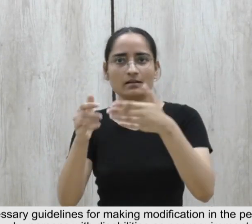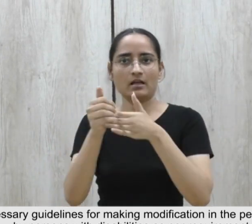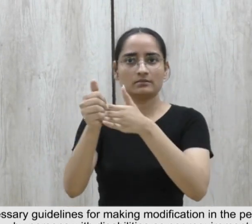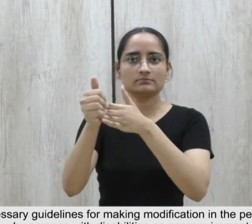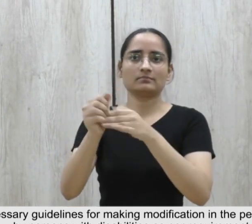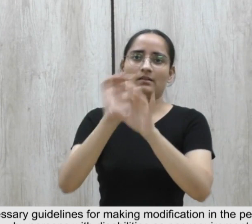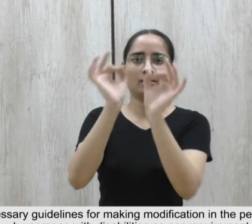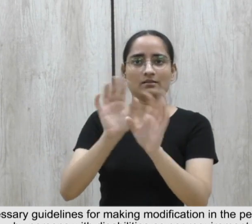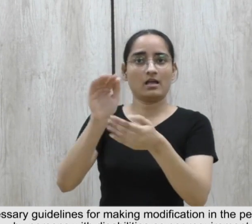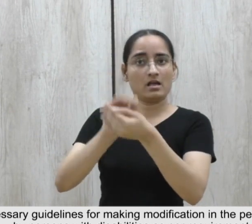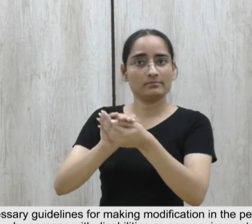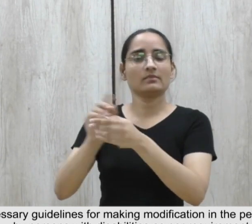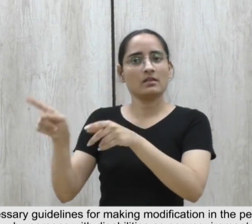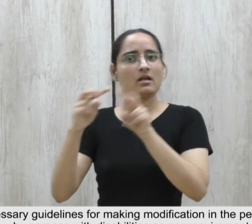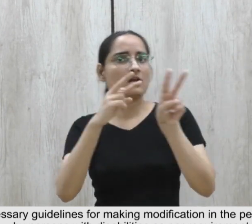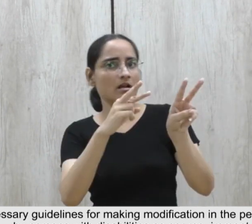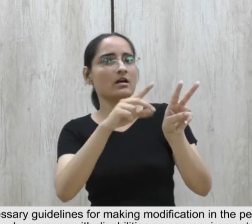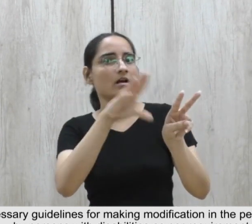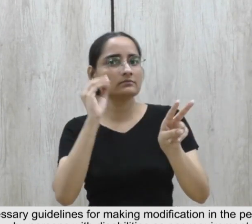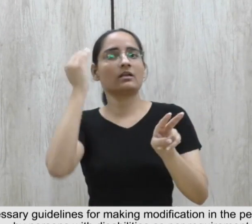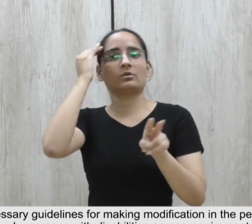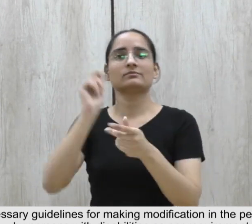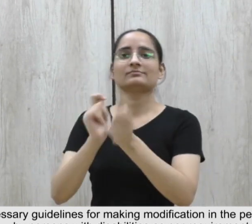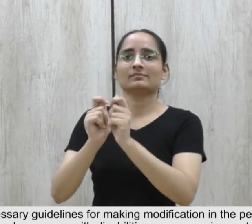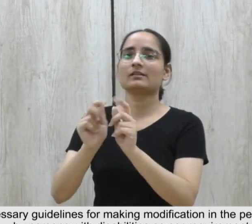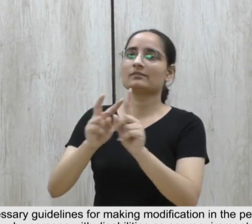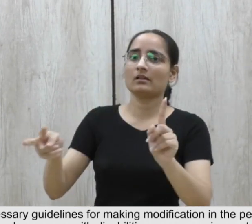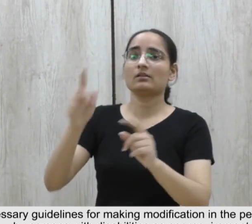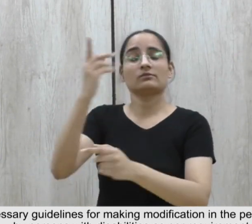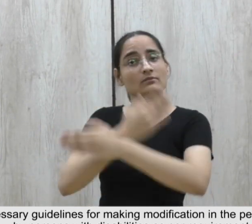persons with disabilities as per requirement